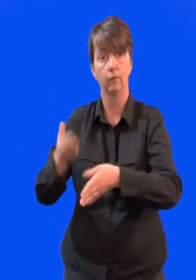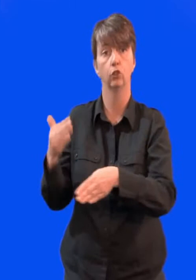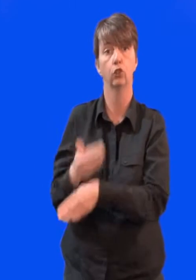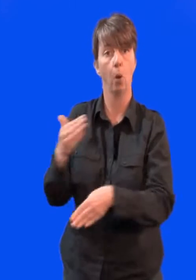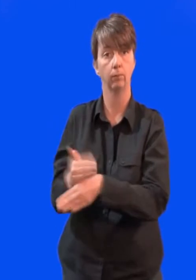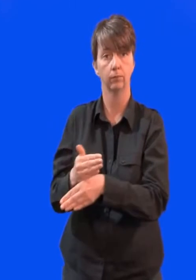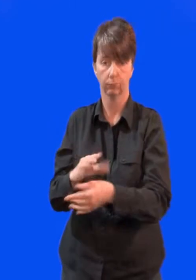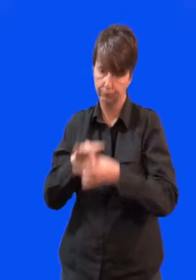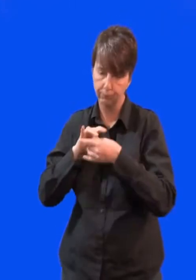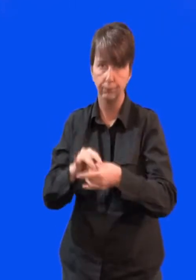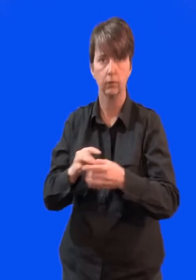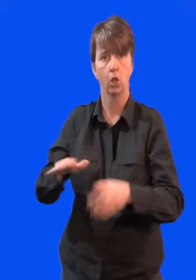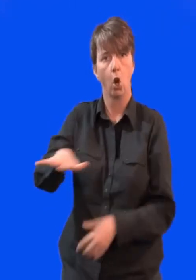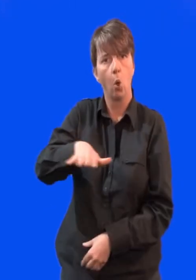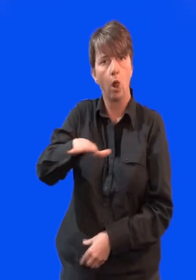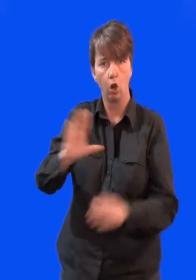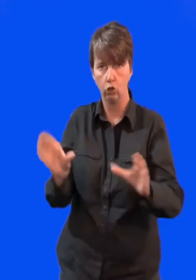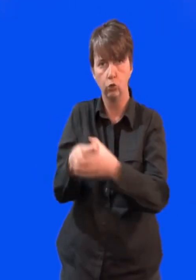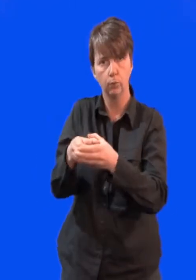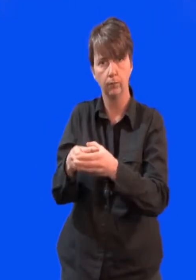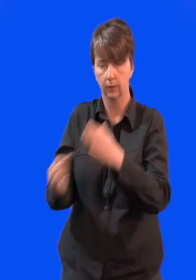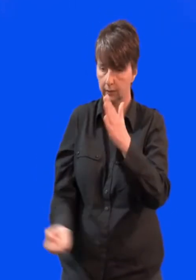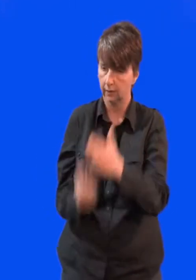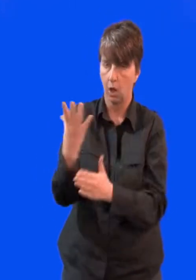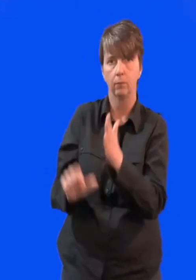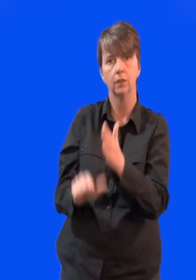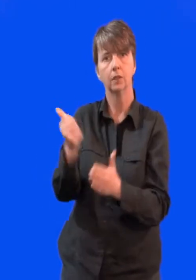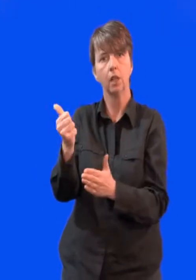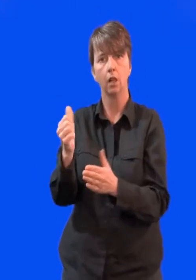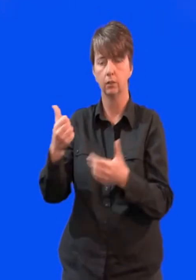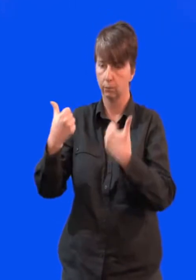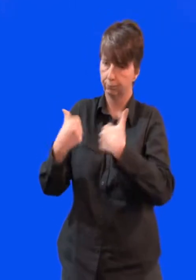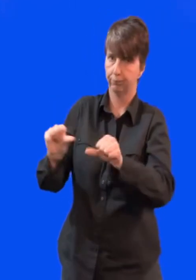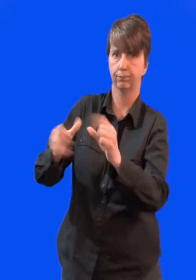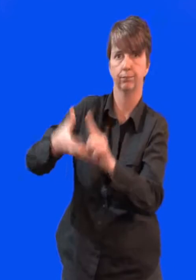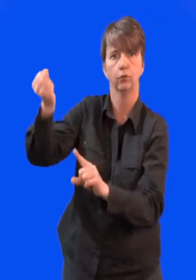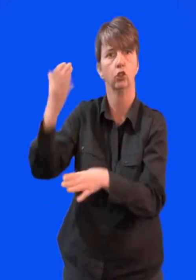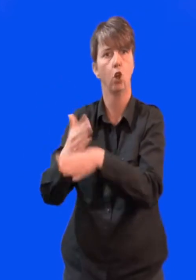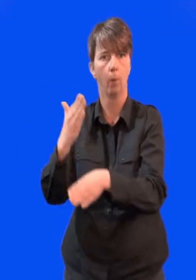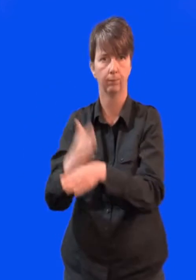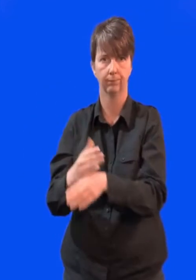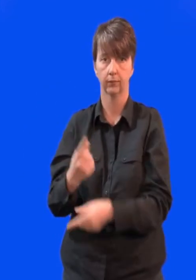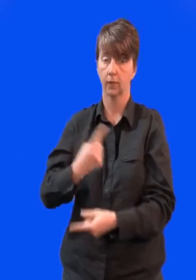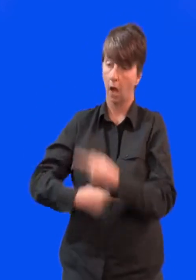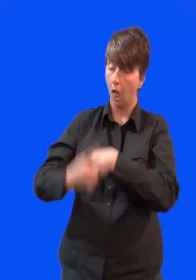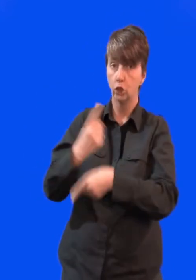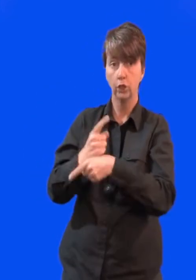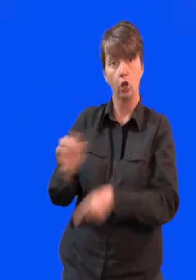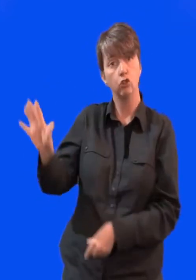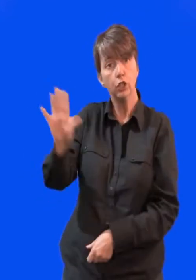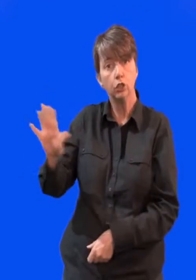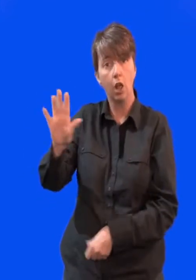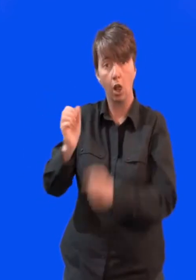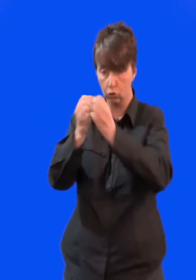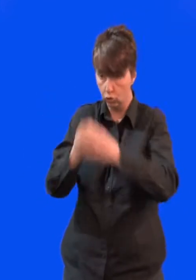Who then create jobs for local people. Our council also works with local organisations. To help people get skills and get a career. Last